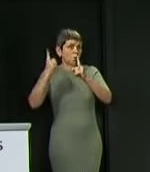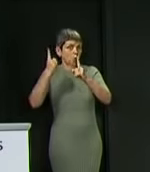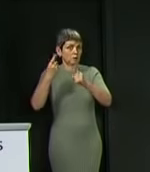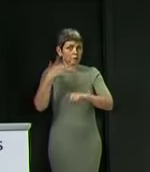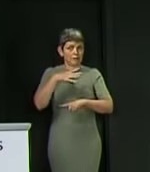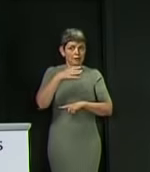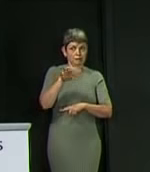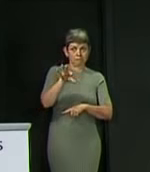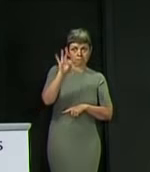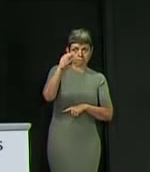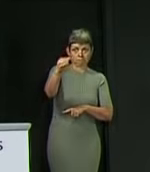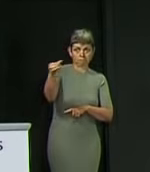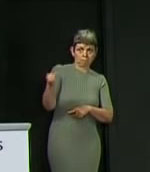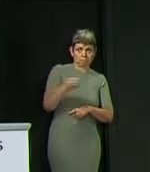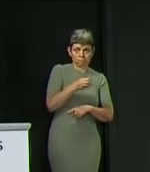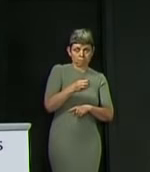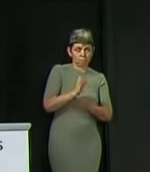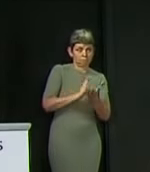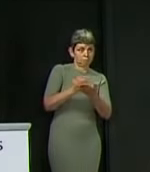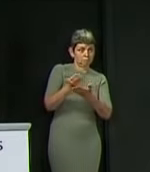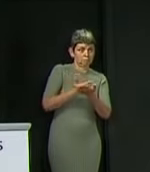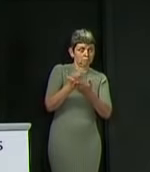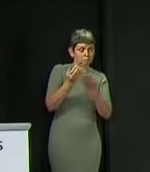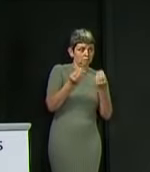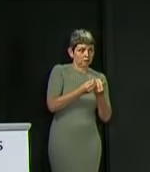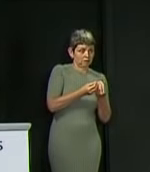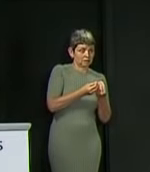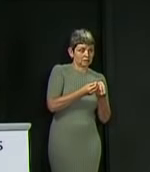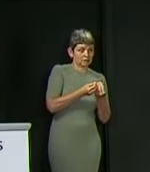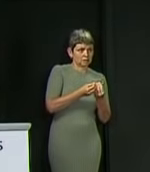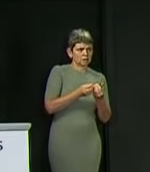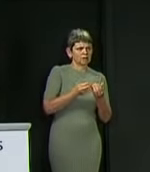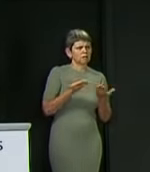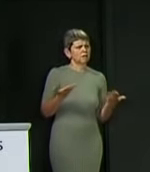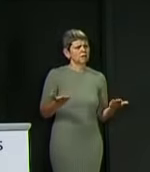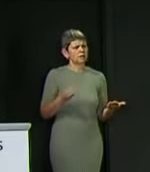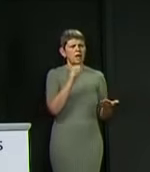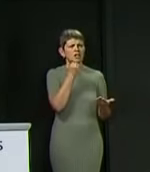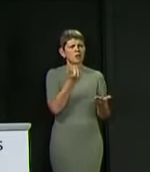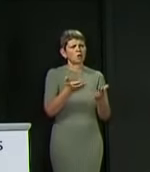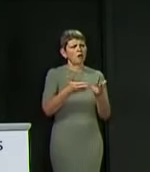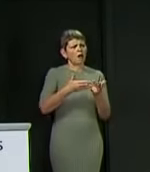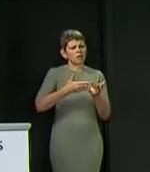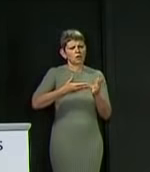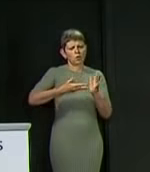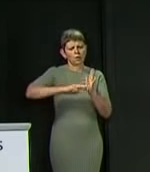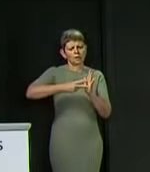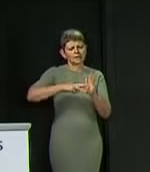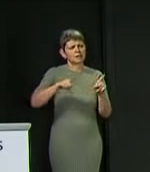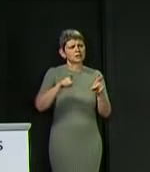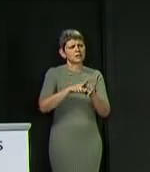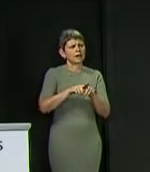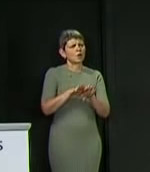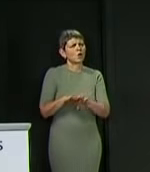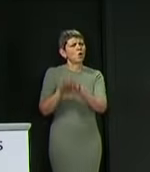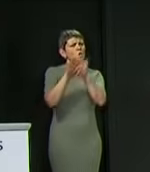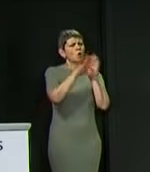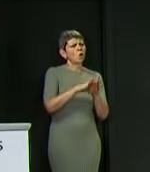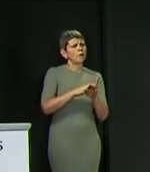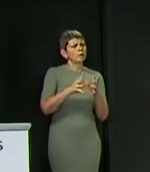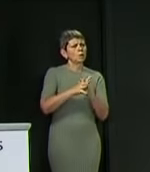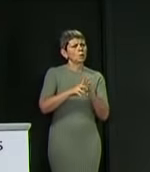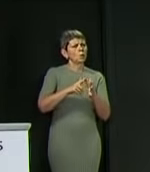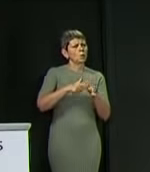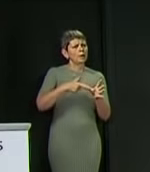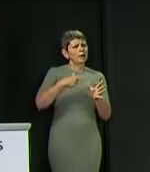with organisations like Commonweal, who have plenty of detailed, costed, pro-environment and pro-wellbeing policies